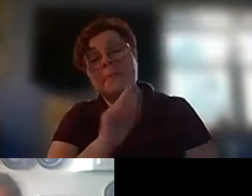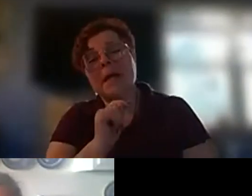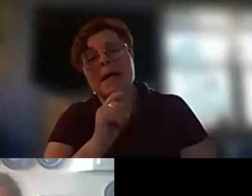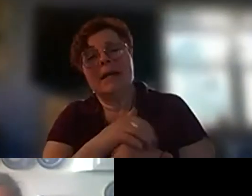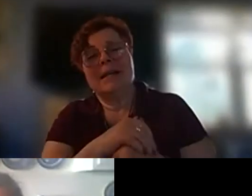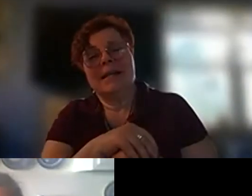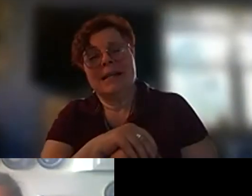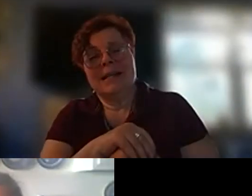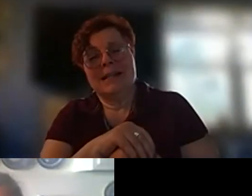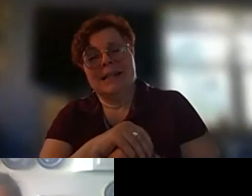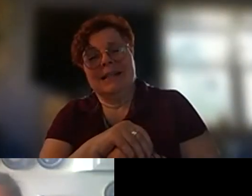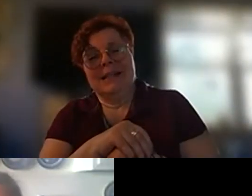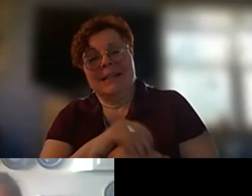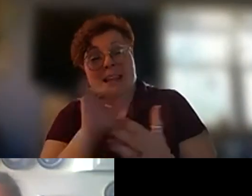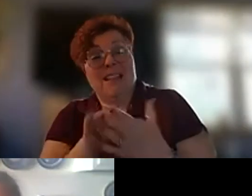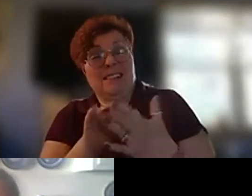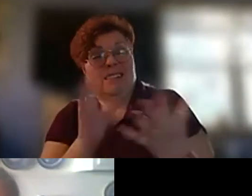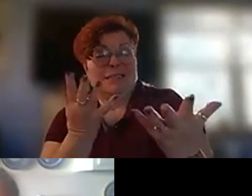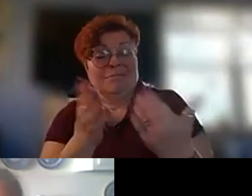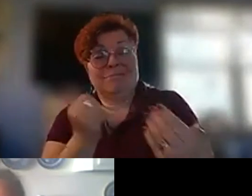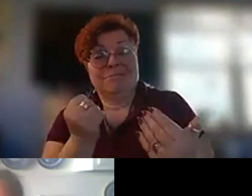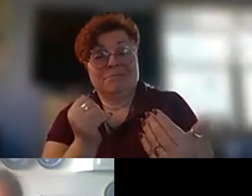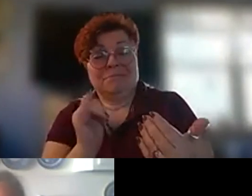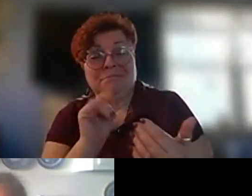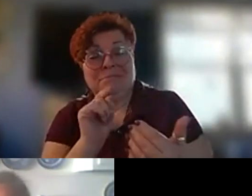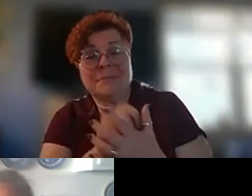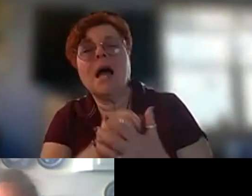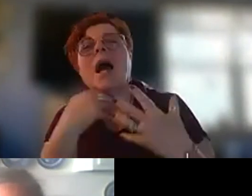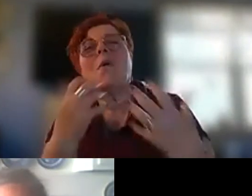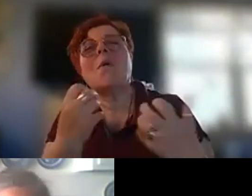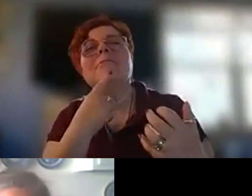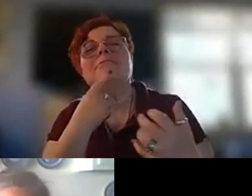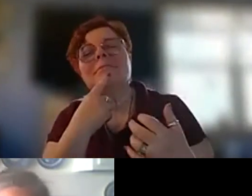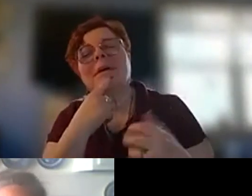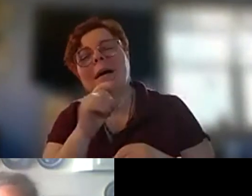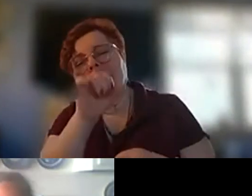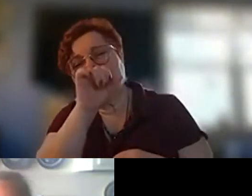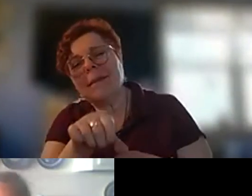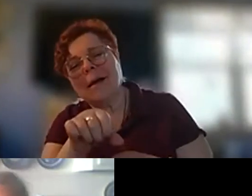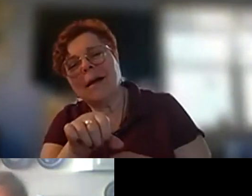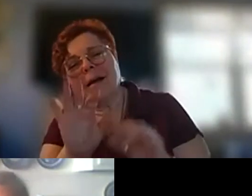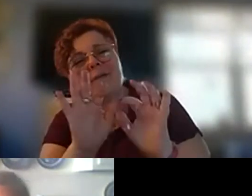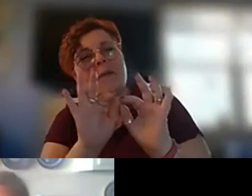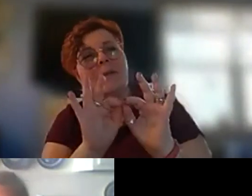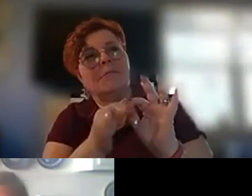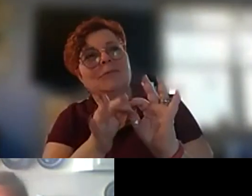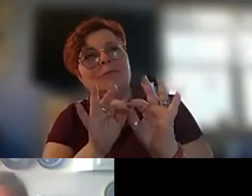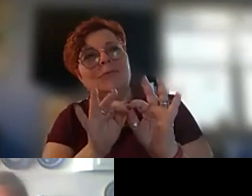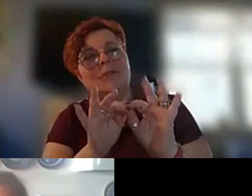that's about it for me i just wanted to say i love the interpretation the asl